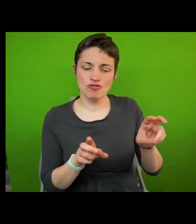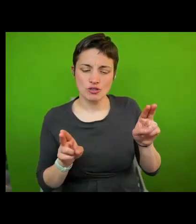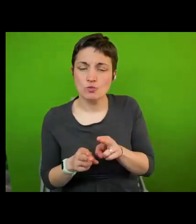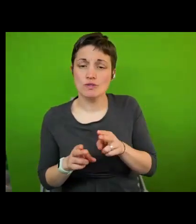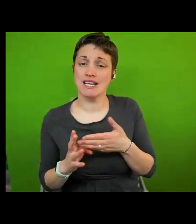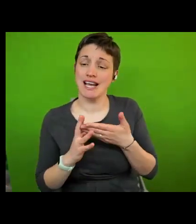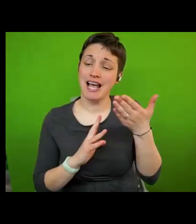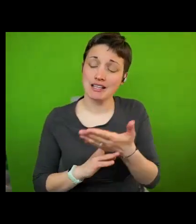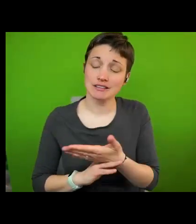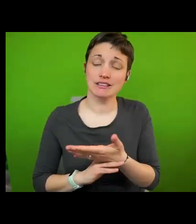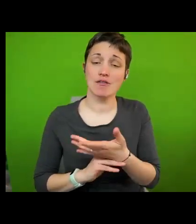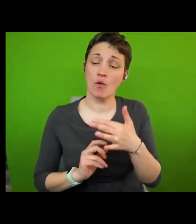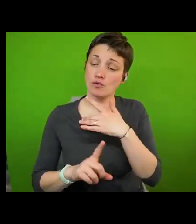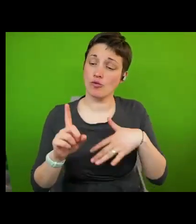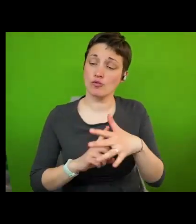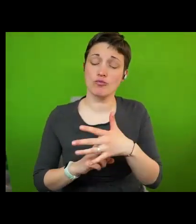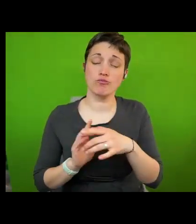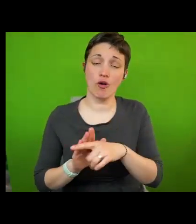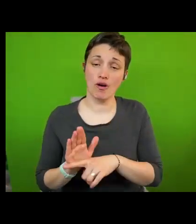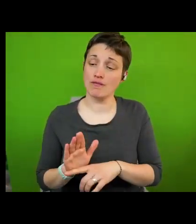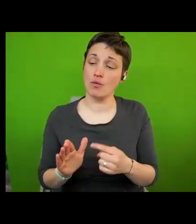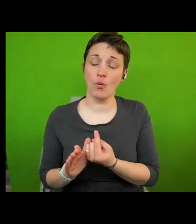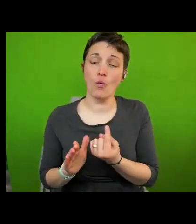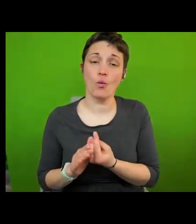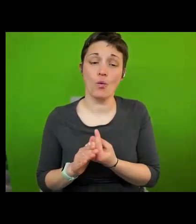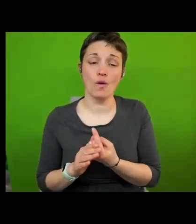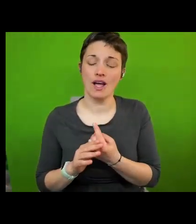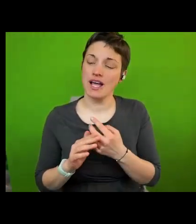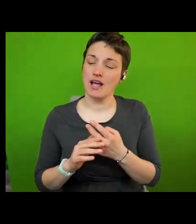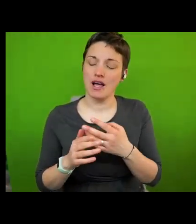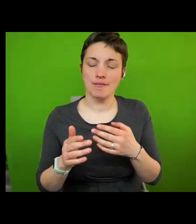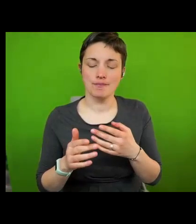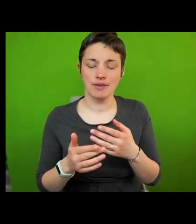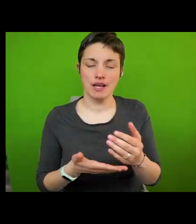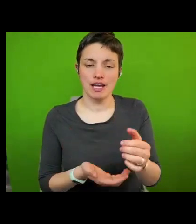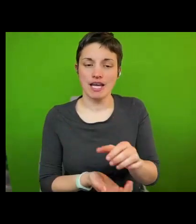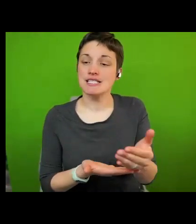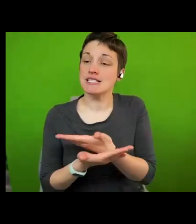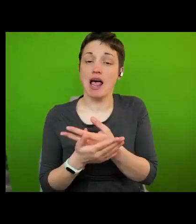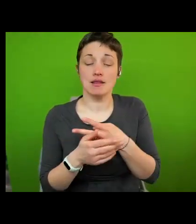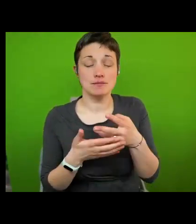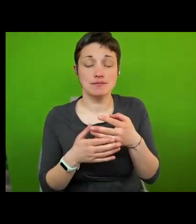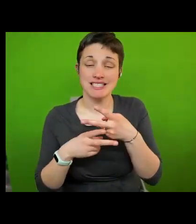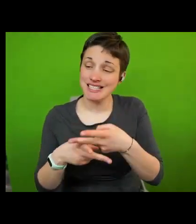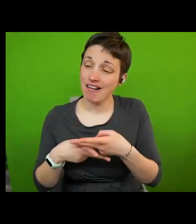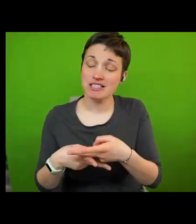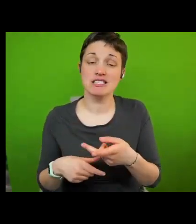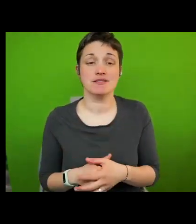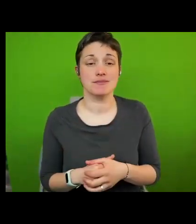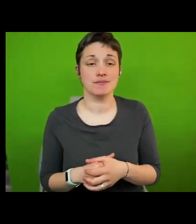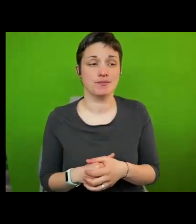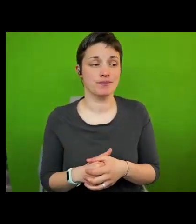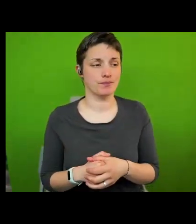asylum seekers the place of cities in this multi-level governance structure remains as precarious